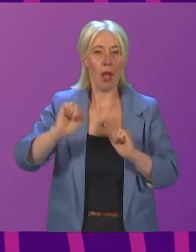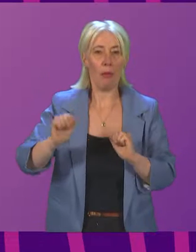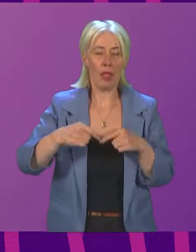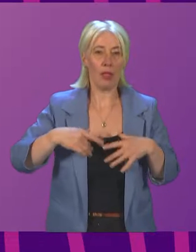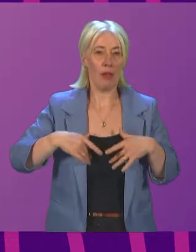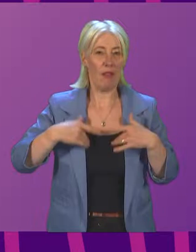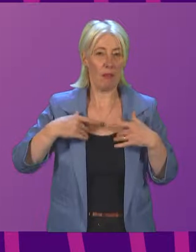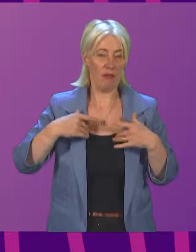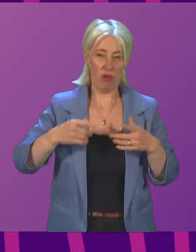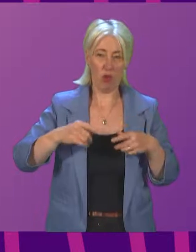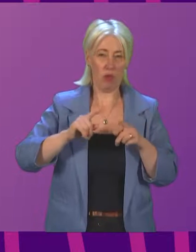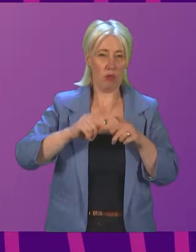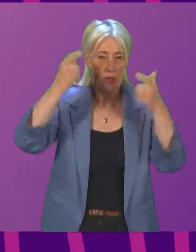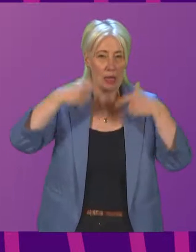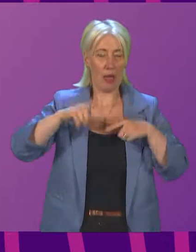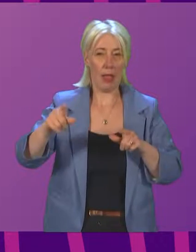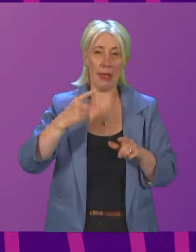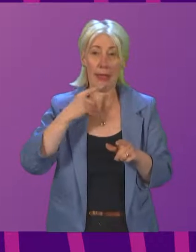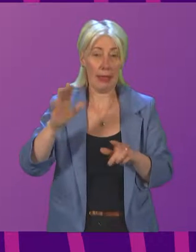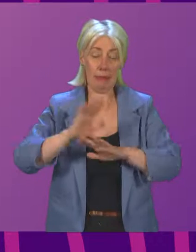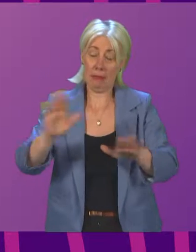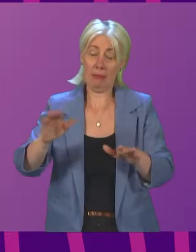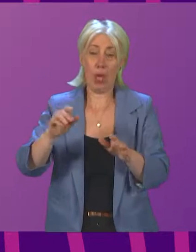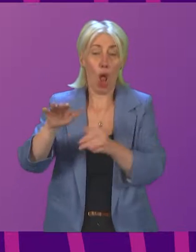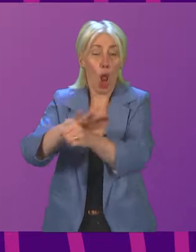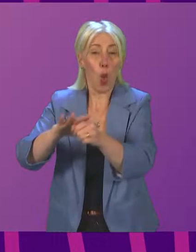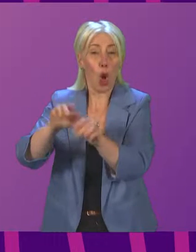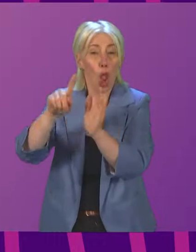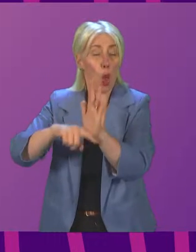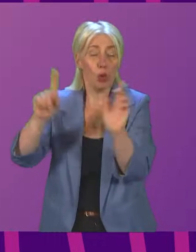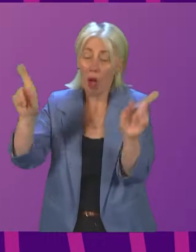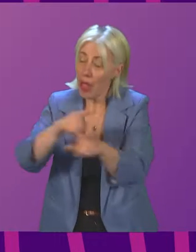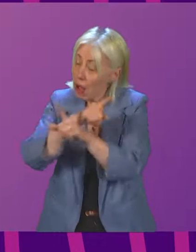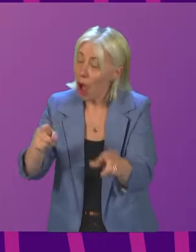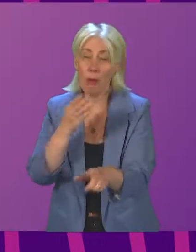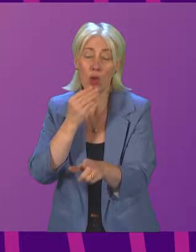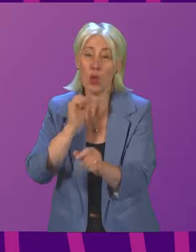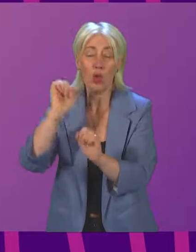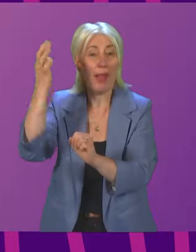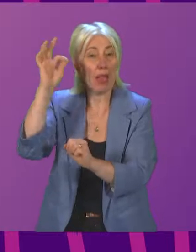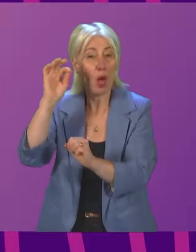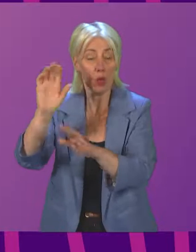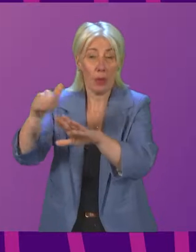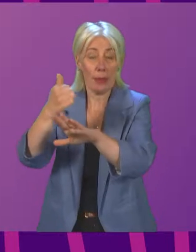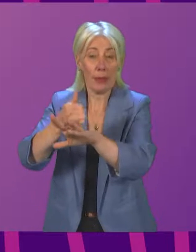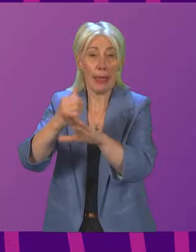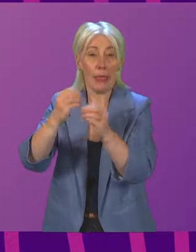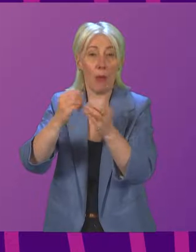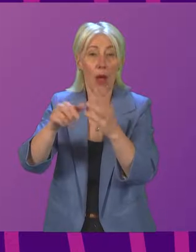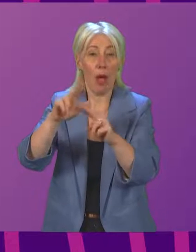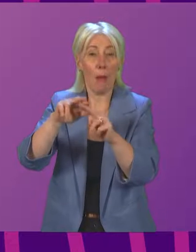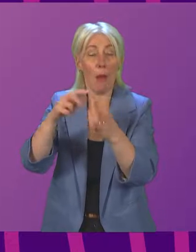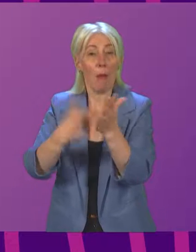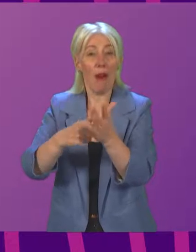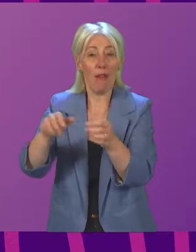was, I quote, unequivocal that by-laws could not be used to create path for zones by local authorities. If the government – can I ask the minister